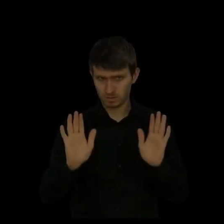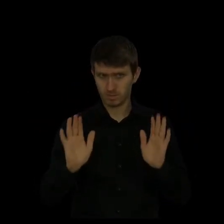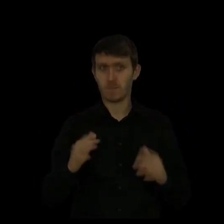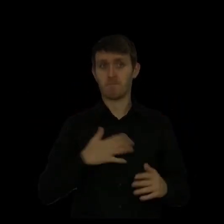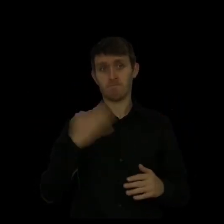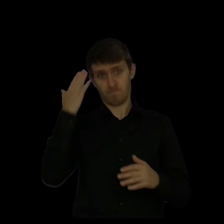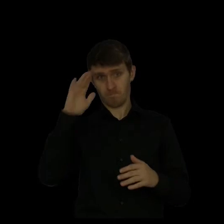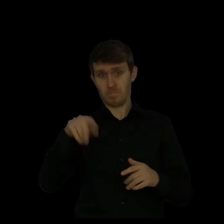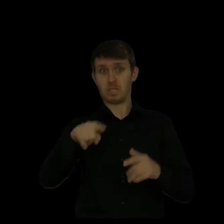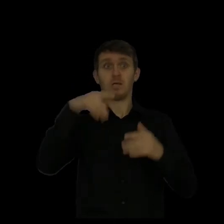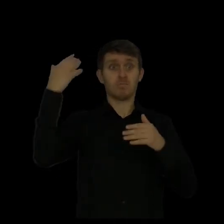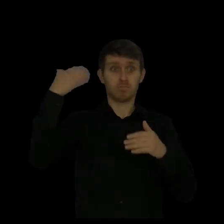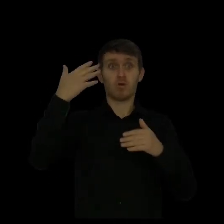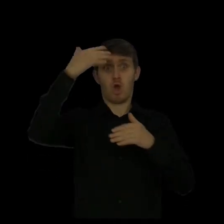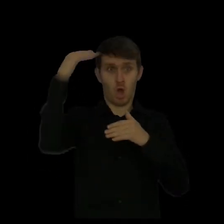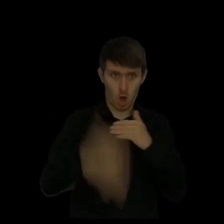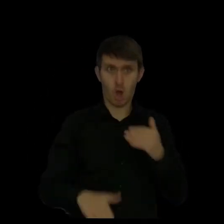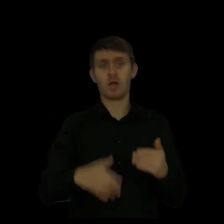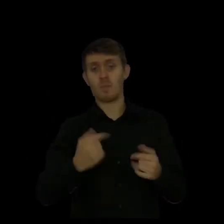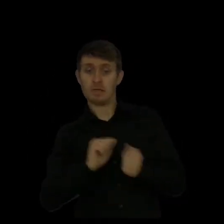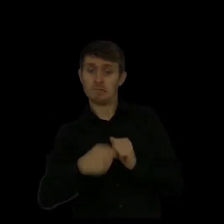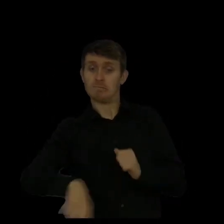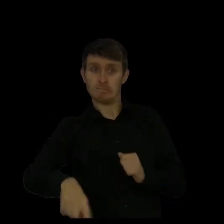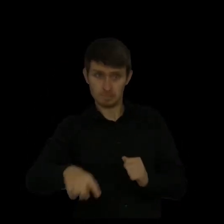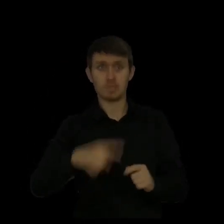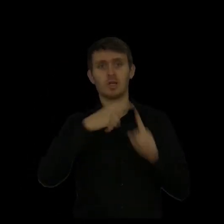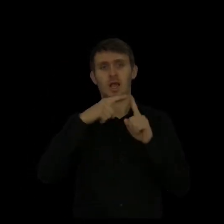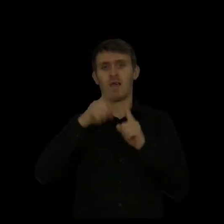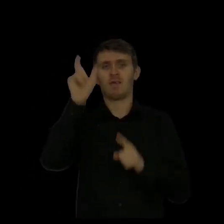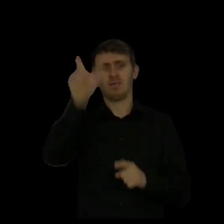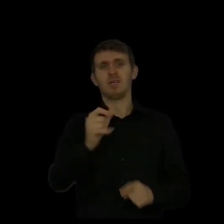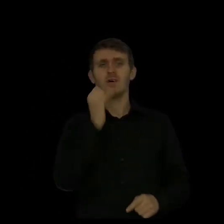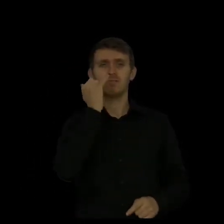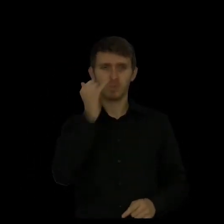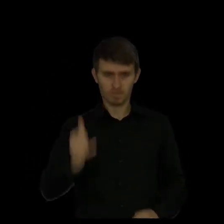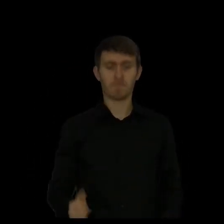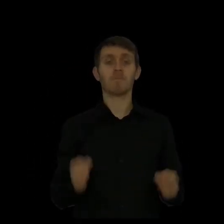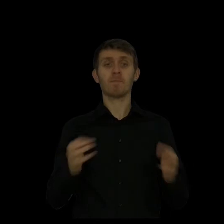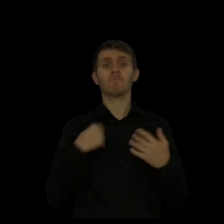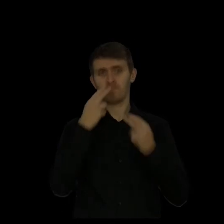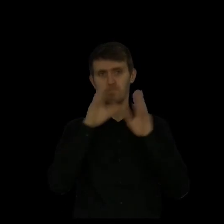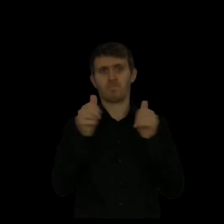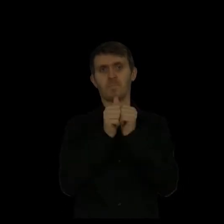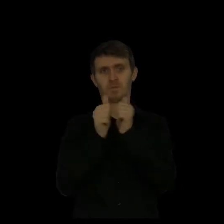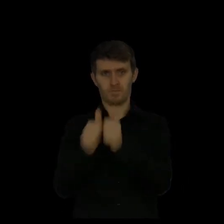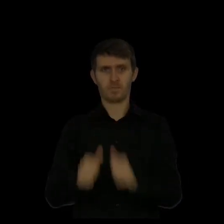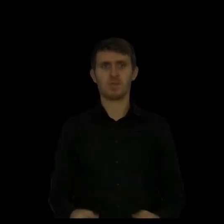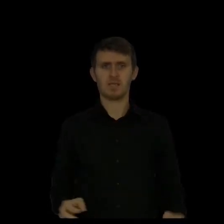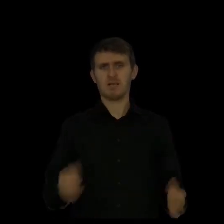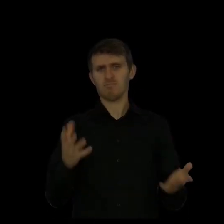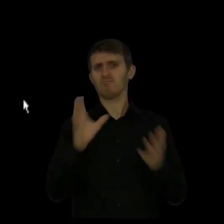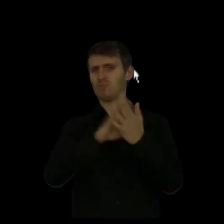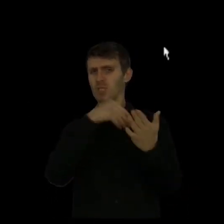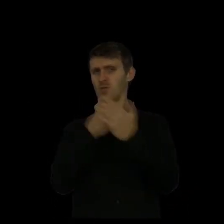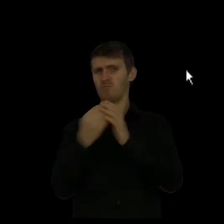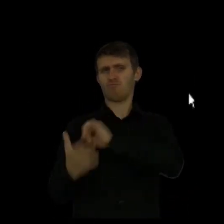apologize. Hopefully by the end of this presentation or in a couple of weeks, it will seem basic. So let's get started with, I guess we